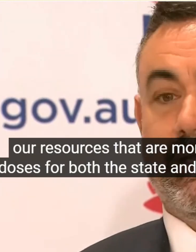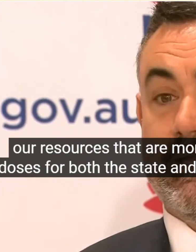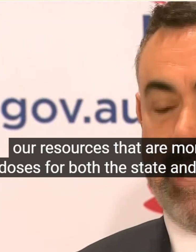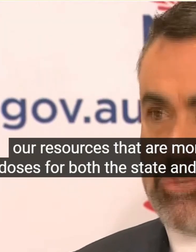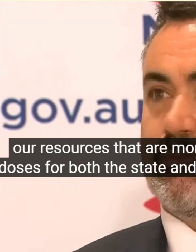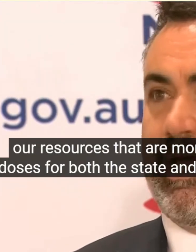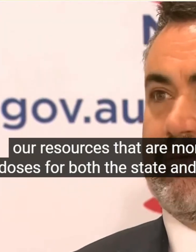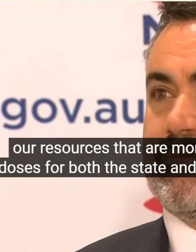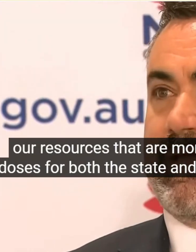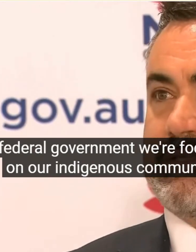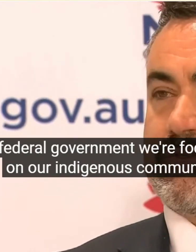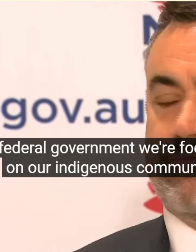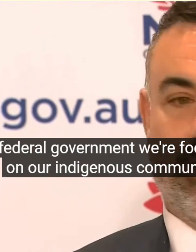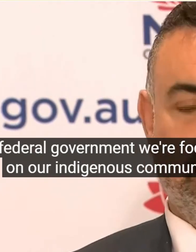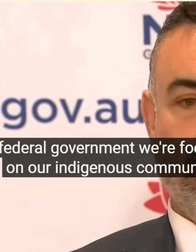The